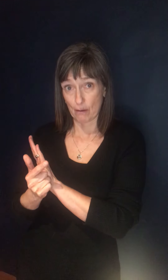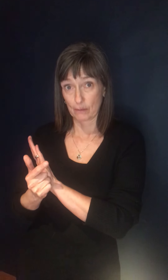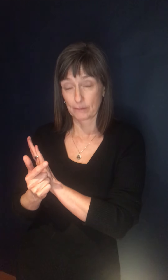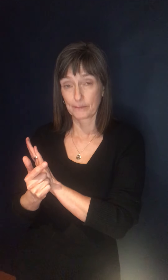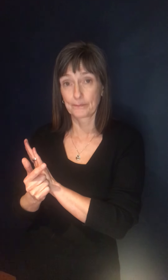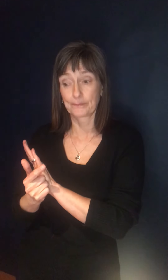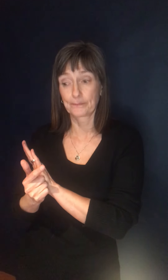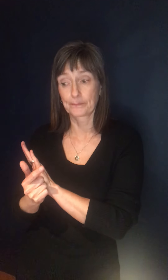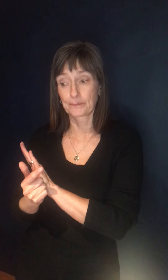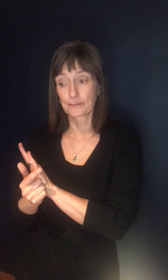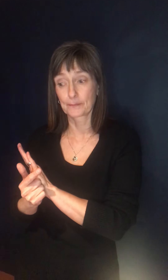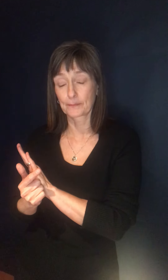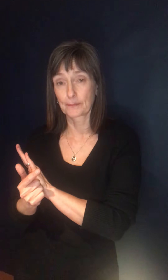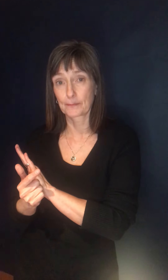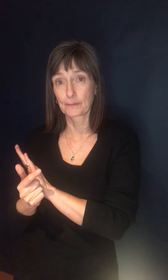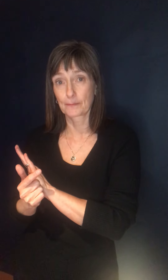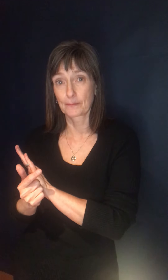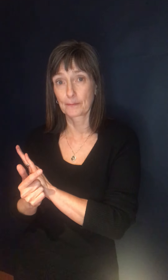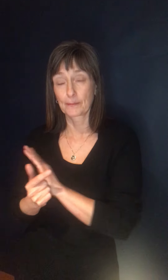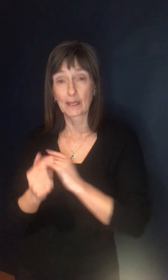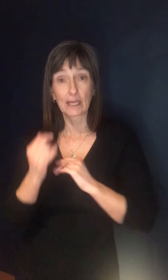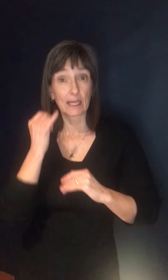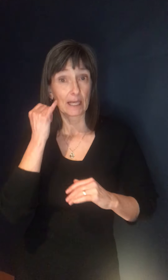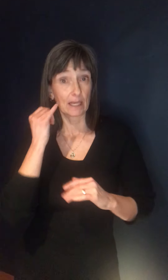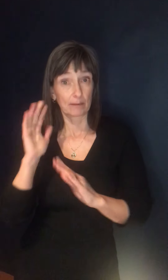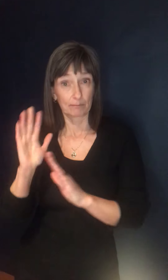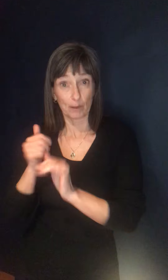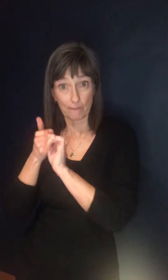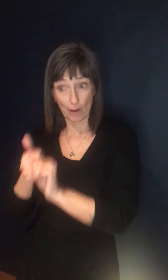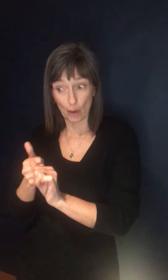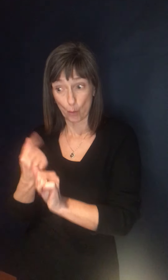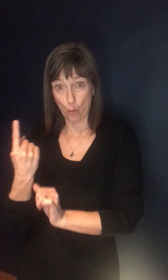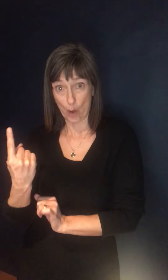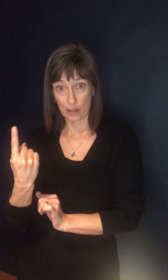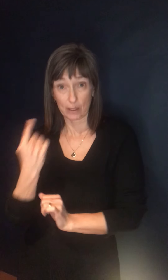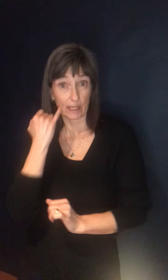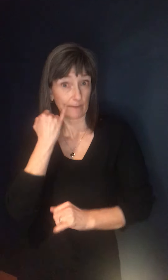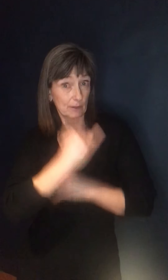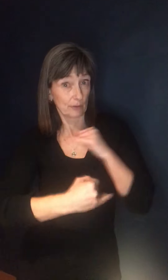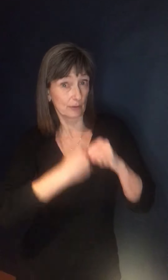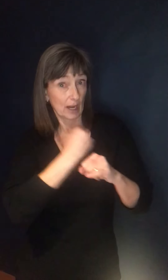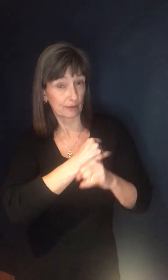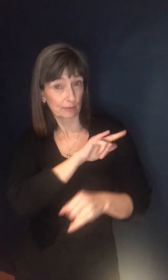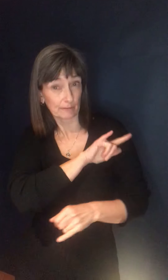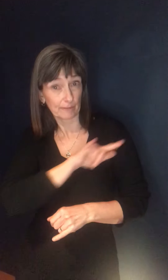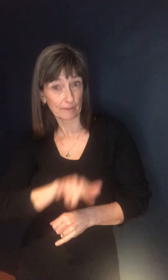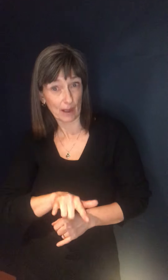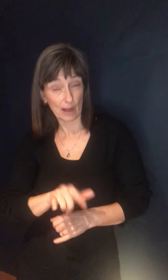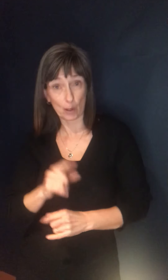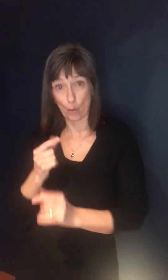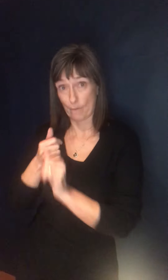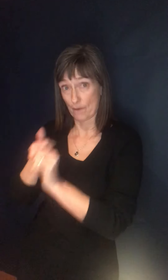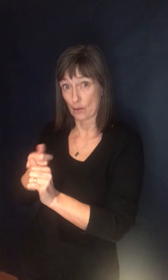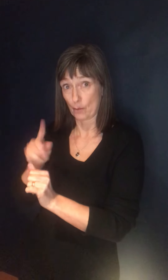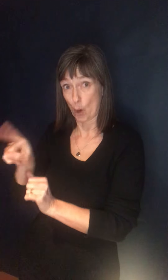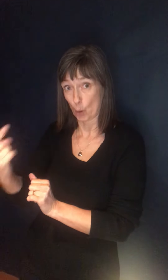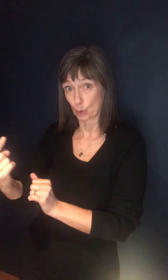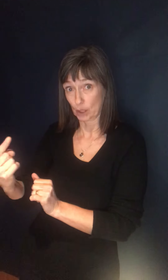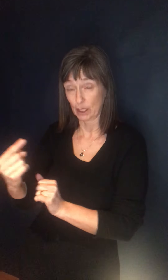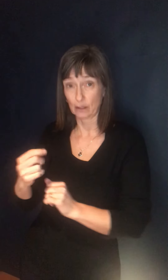uh, in your assessment of international workers? Uh, so certainly, um, it's a big consideration, you know,